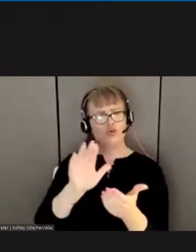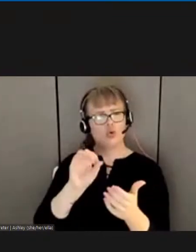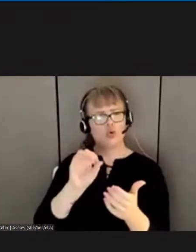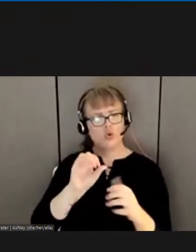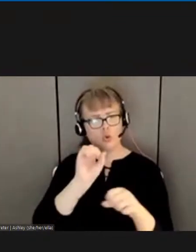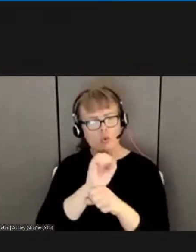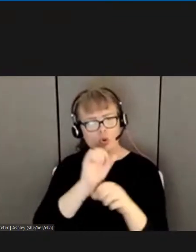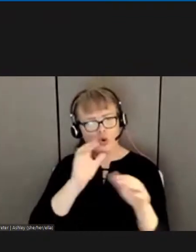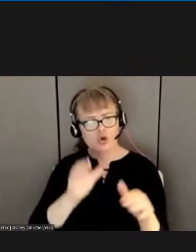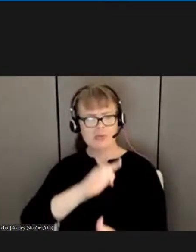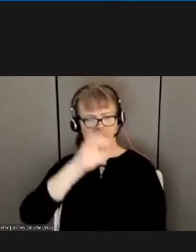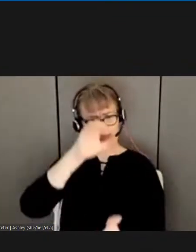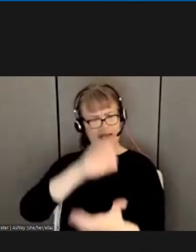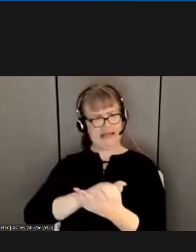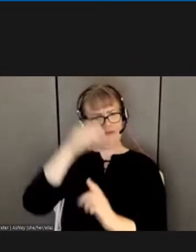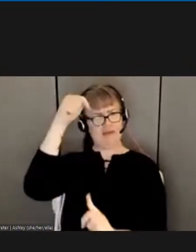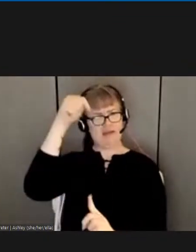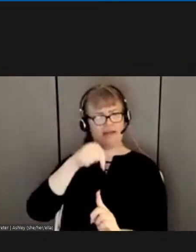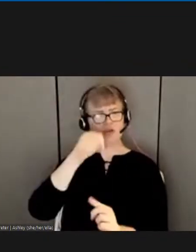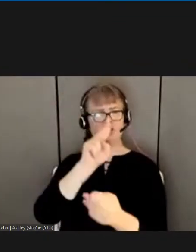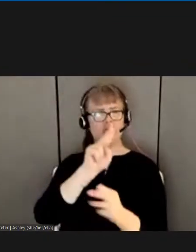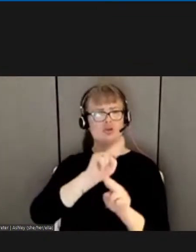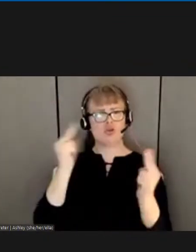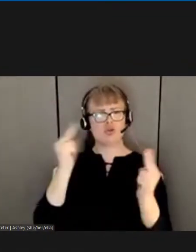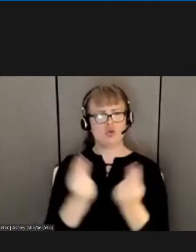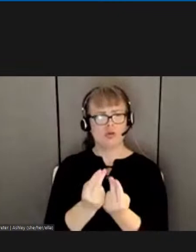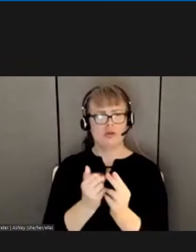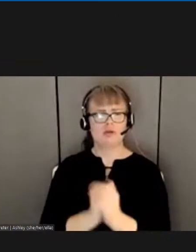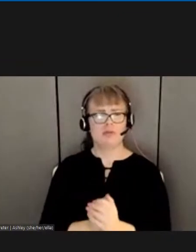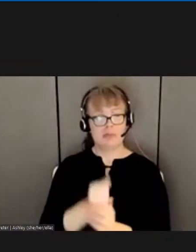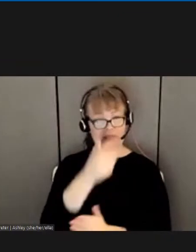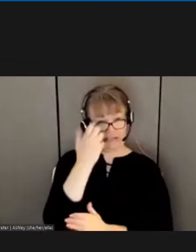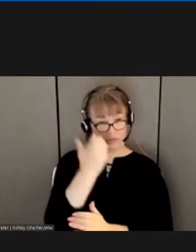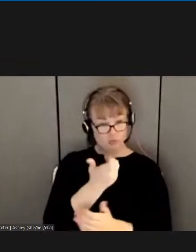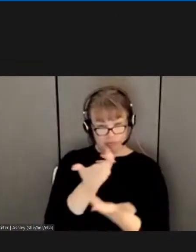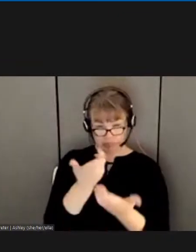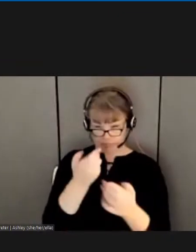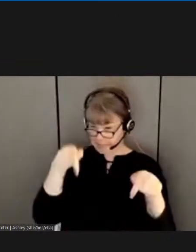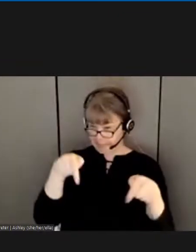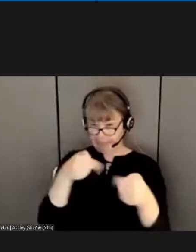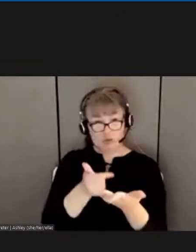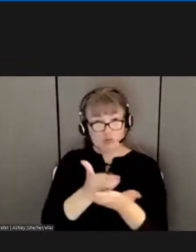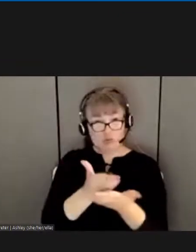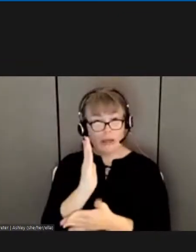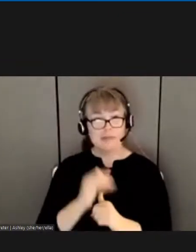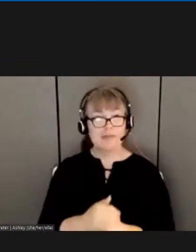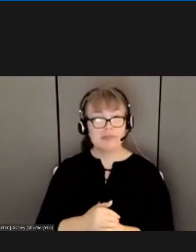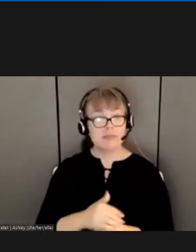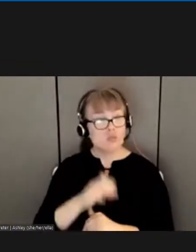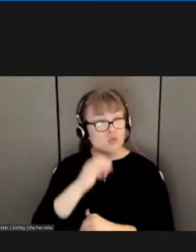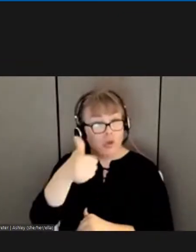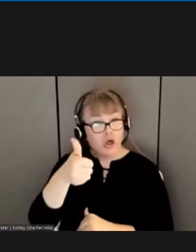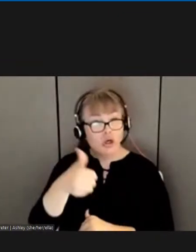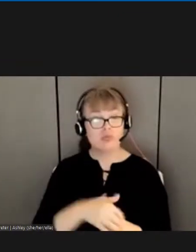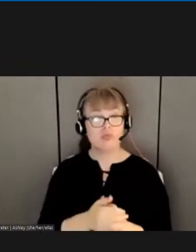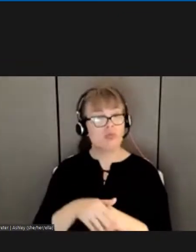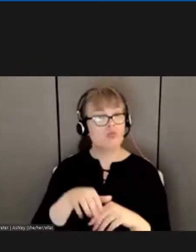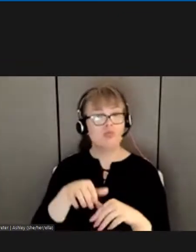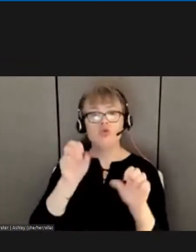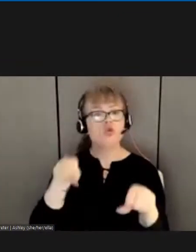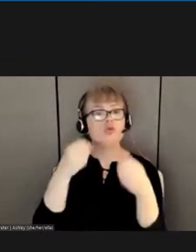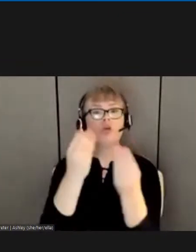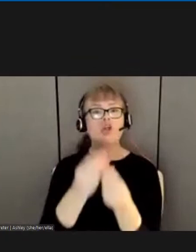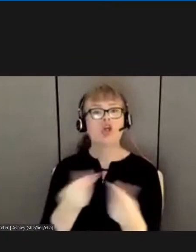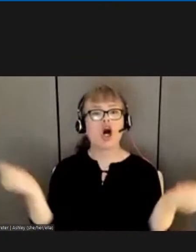can tell you this. What you have can be gone tomorrow. And no matter what